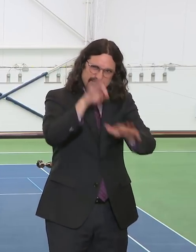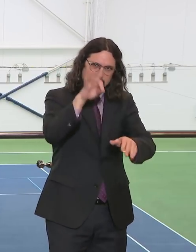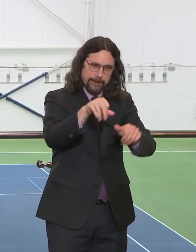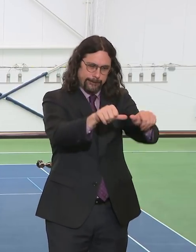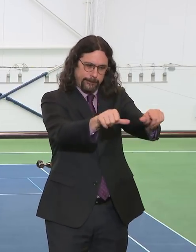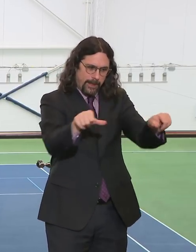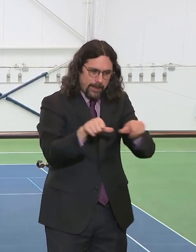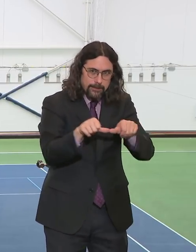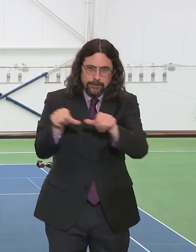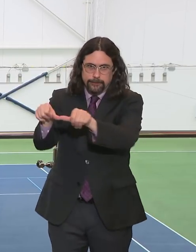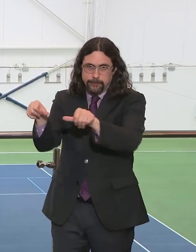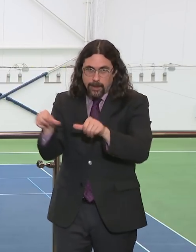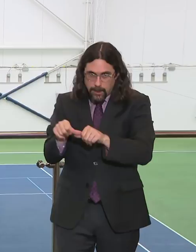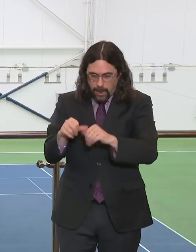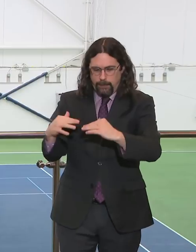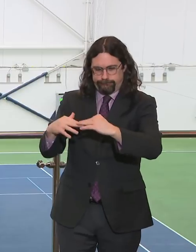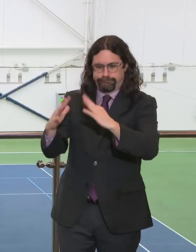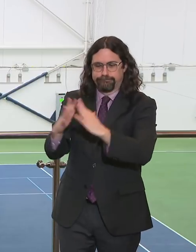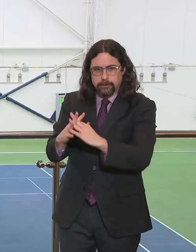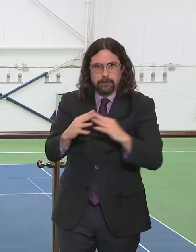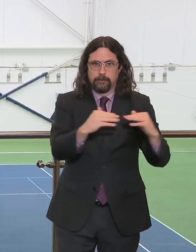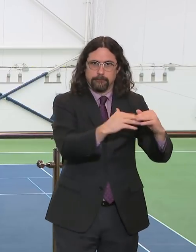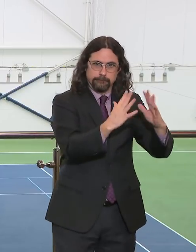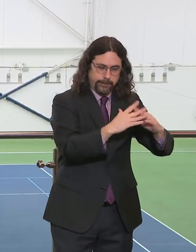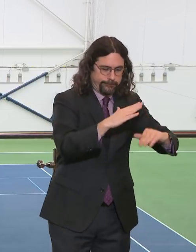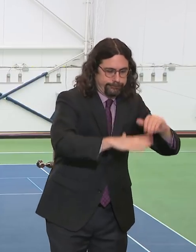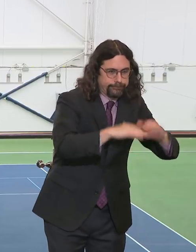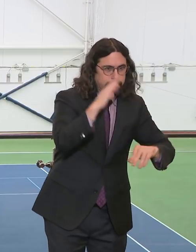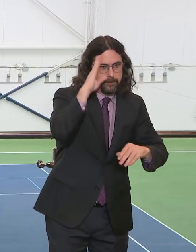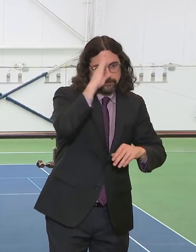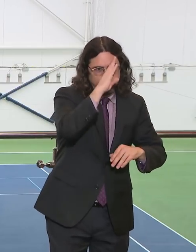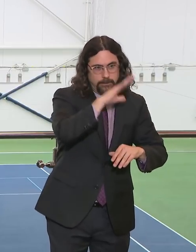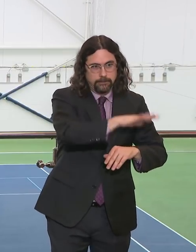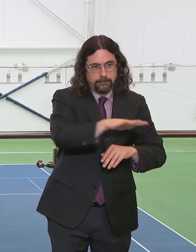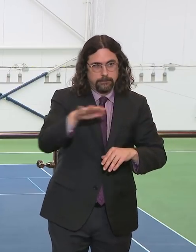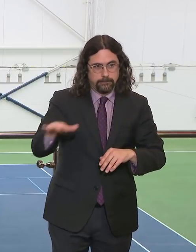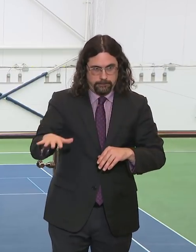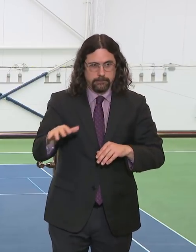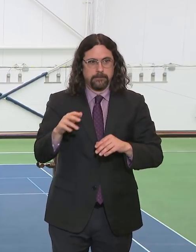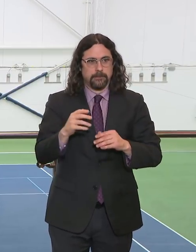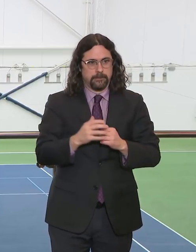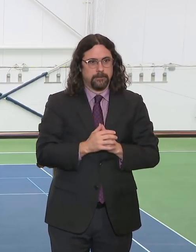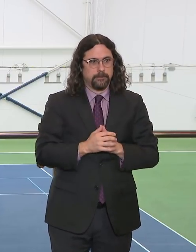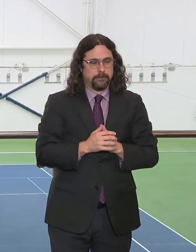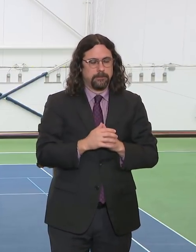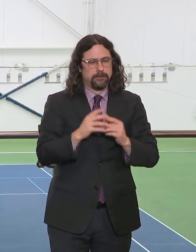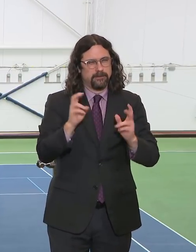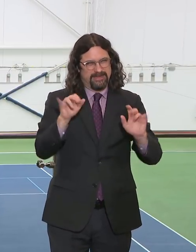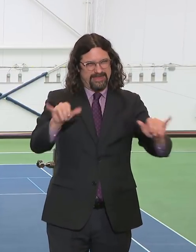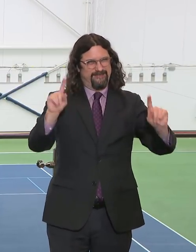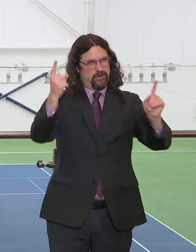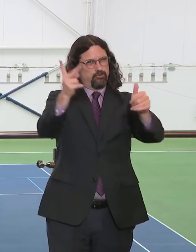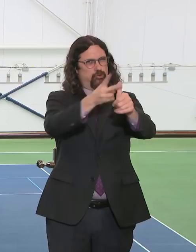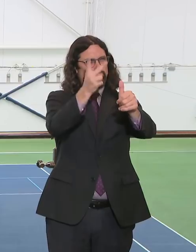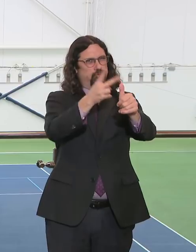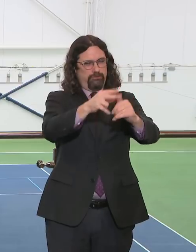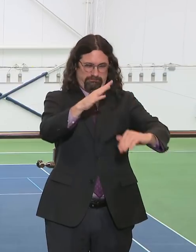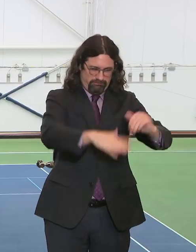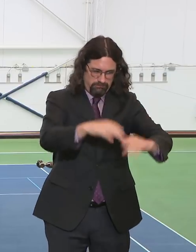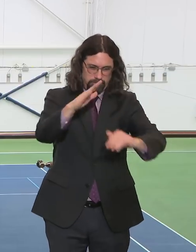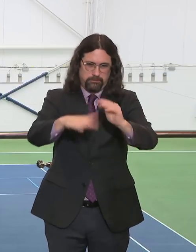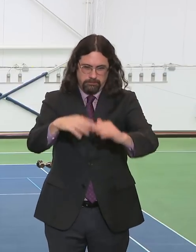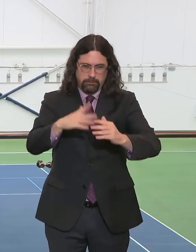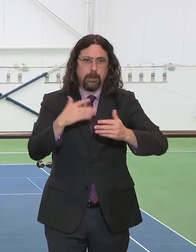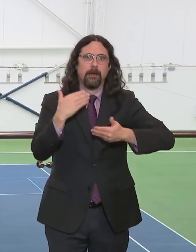come from, you've to get the physical part moving instantly. And that's been an extraordinary effort. But every day, more and more is going to be started and gotten online.